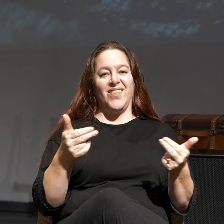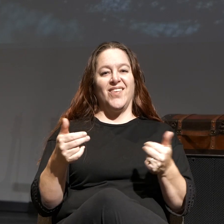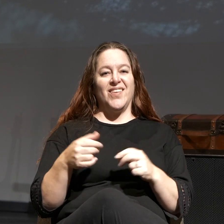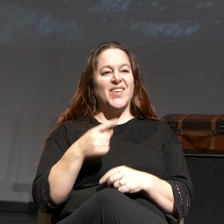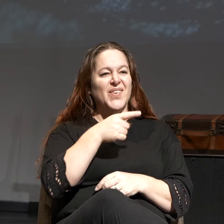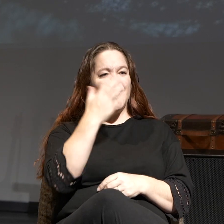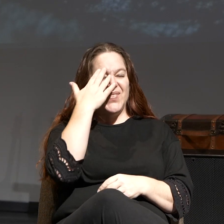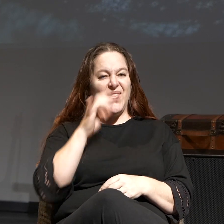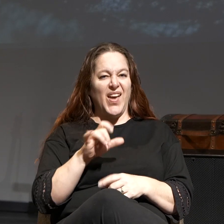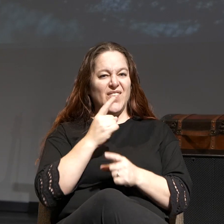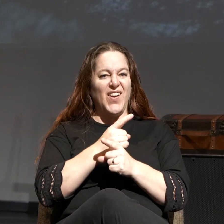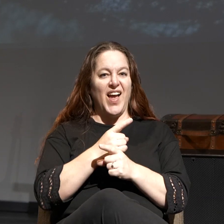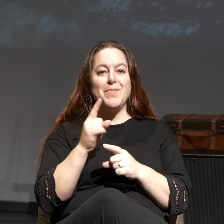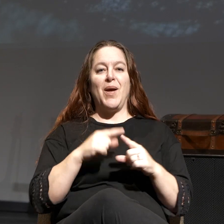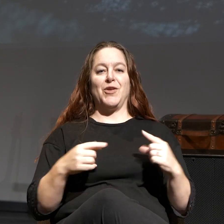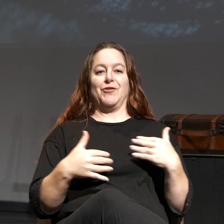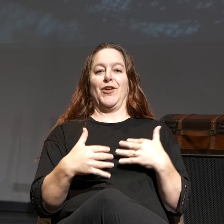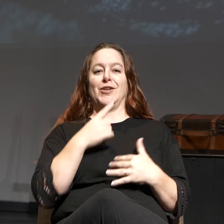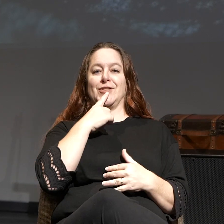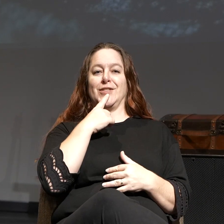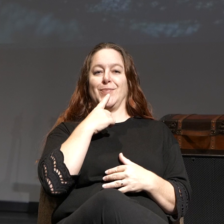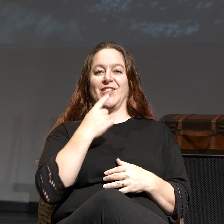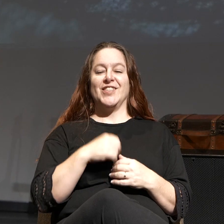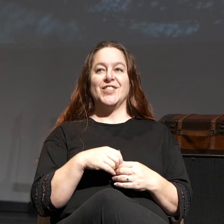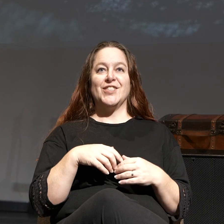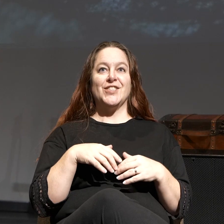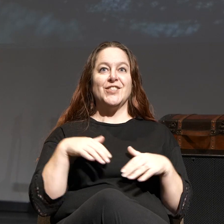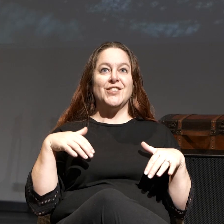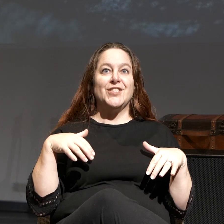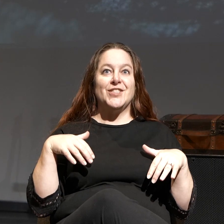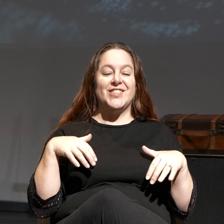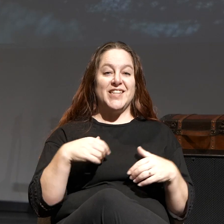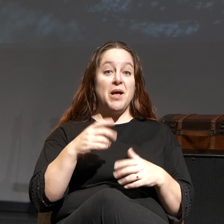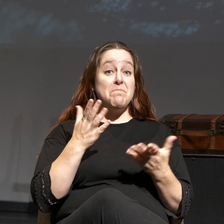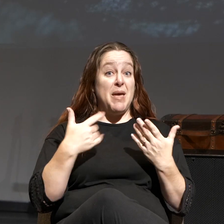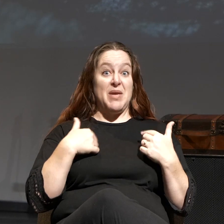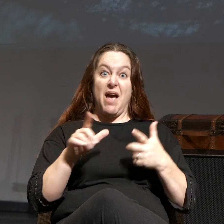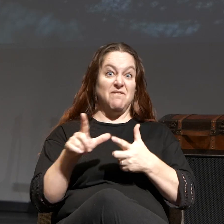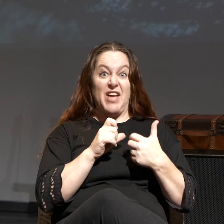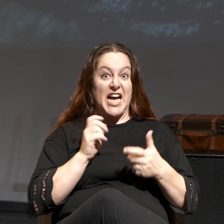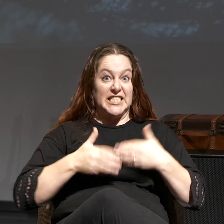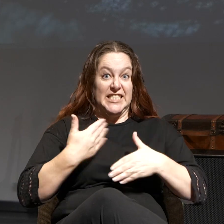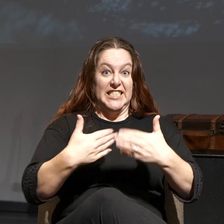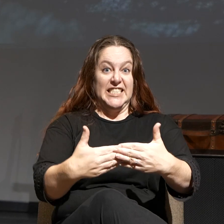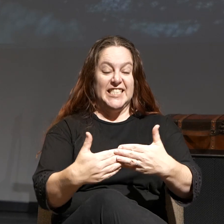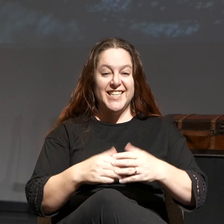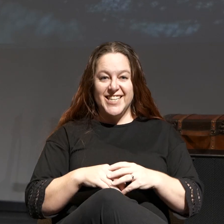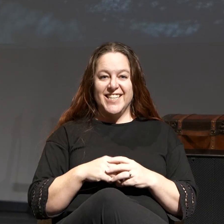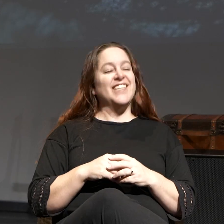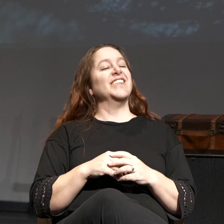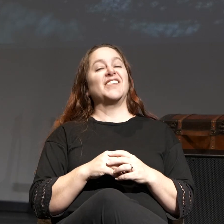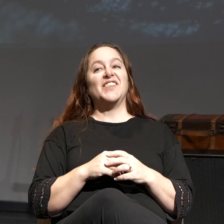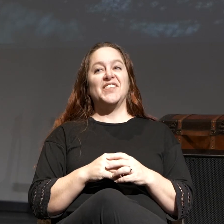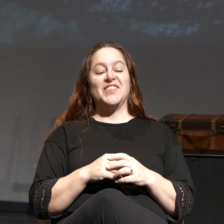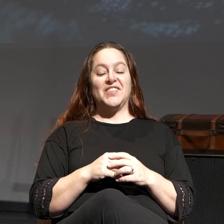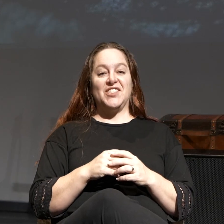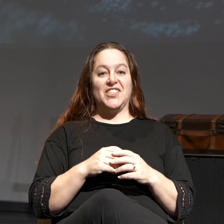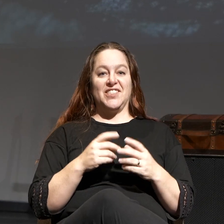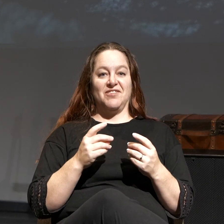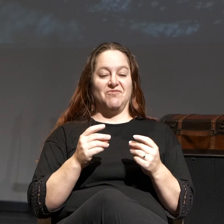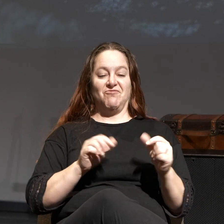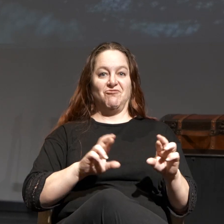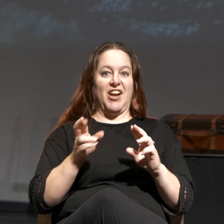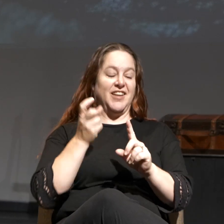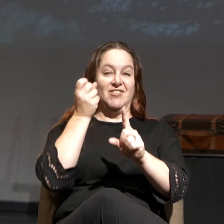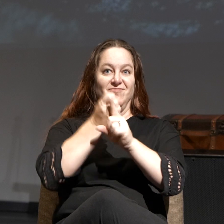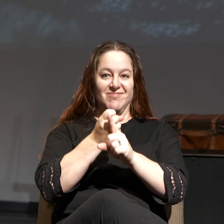You guys knew that. were just afraid, weren't you? Getting a little intimidated. Maybe I'm going a little bit too fast here. Maybe this guy's going to come out and hit me this morning or